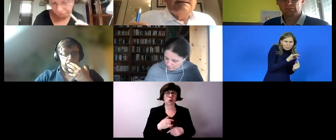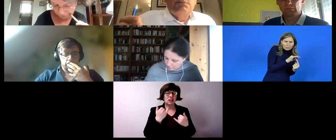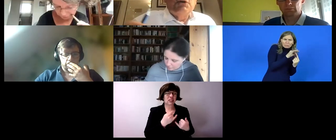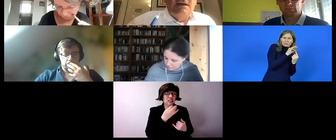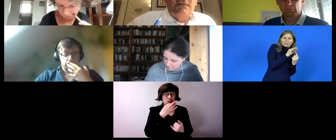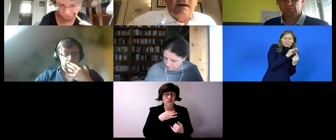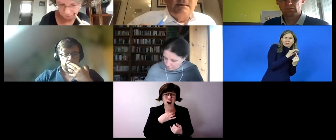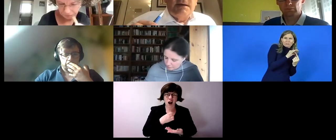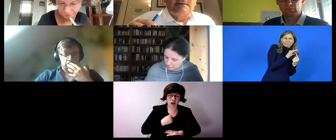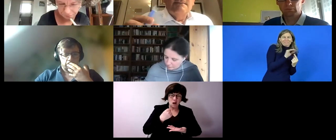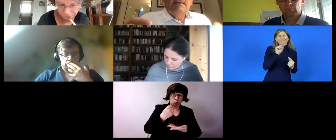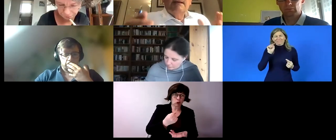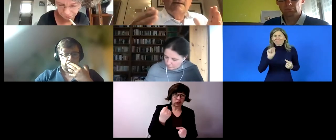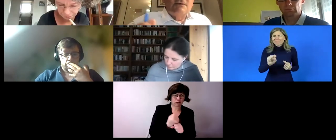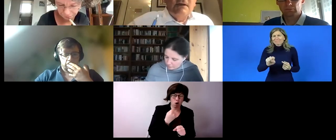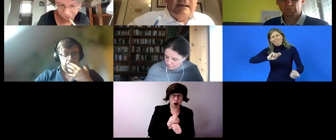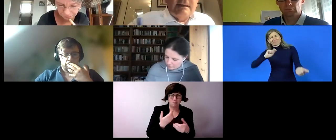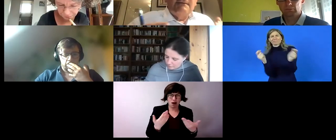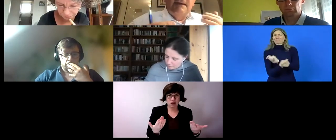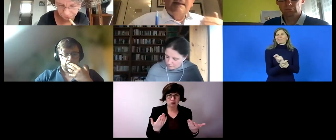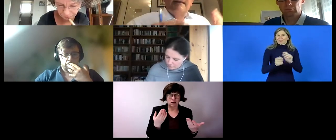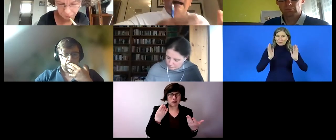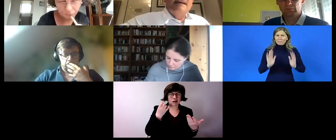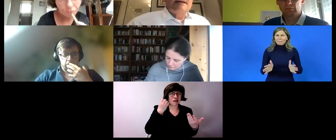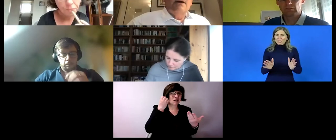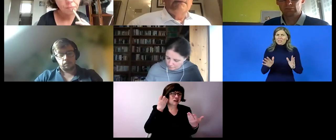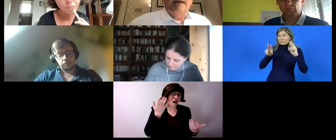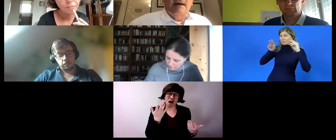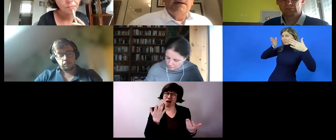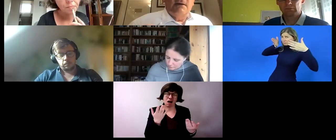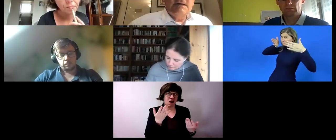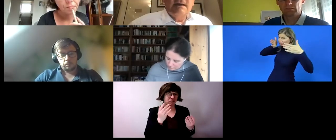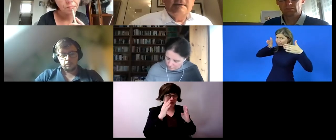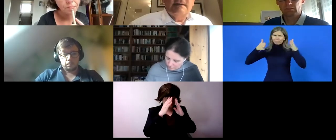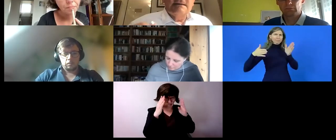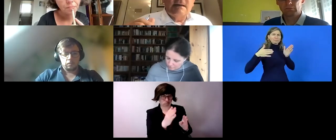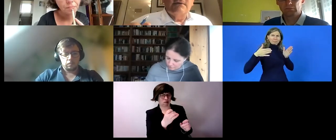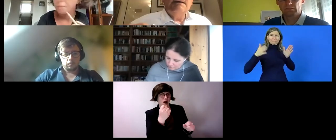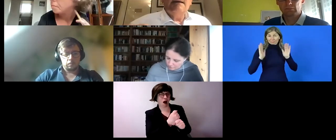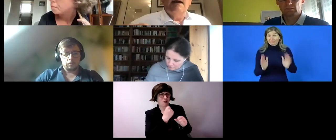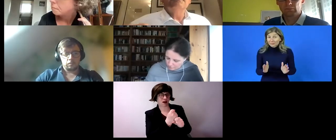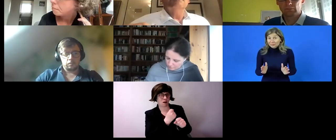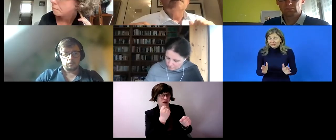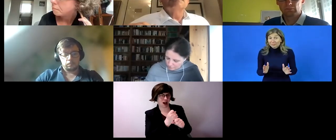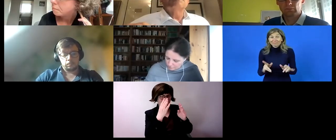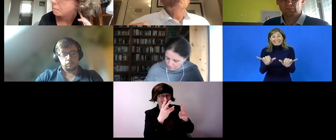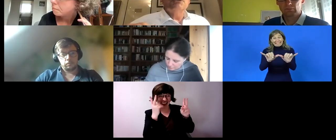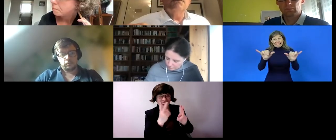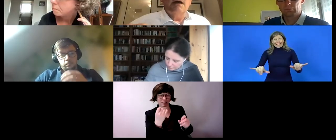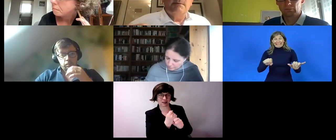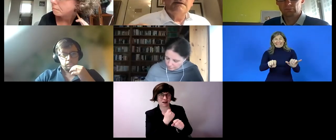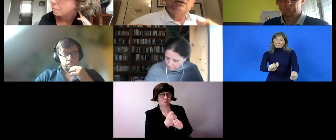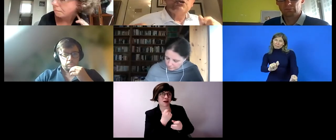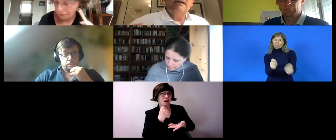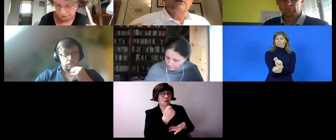to correct we need to change the focus in the system and then of course if everything is geared